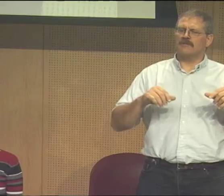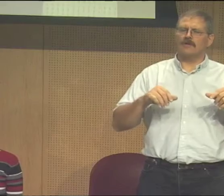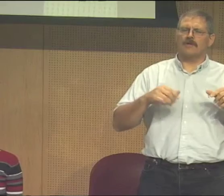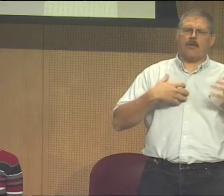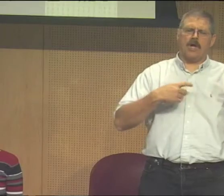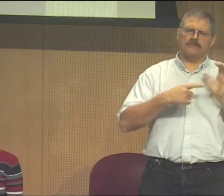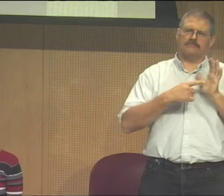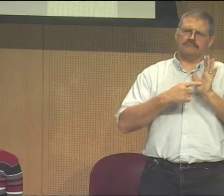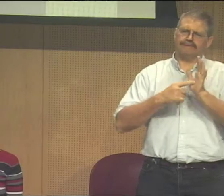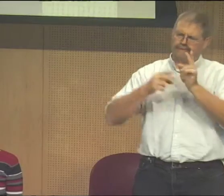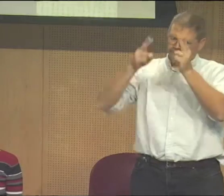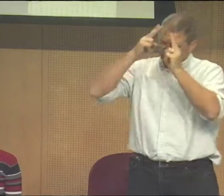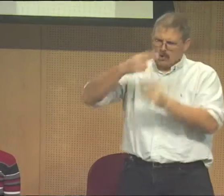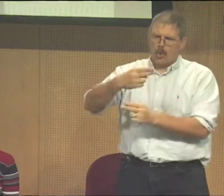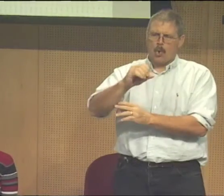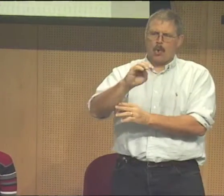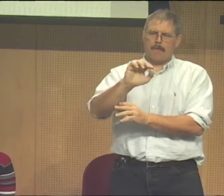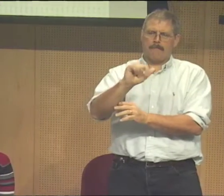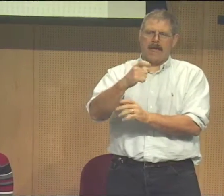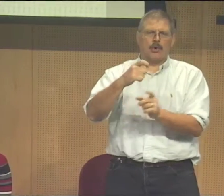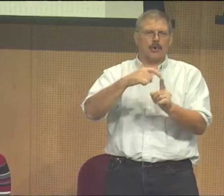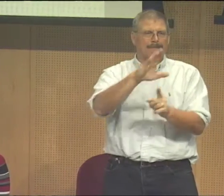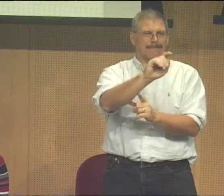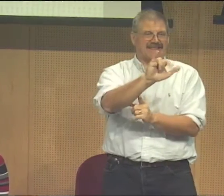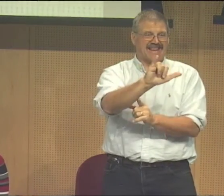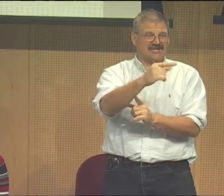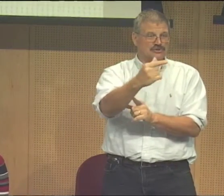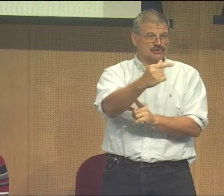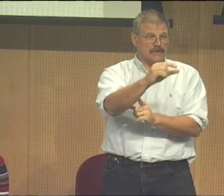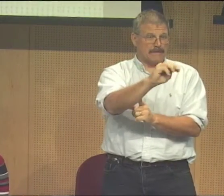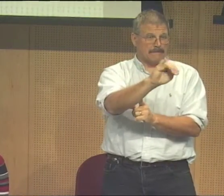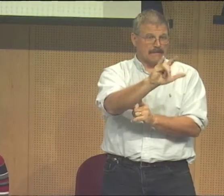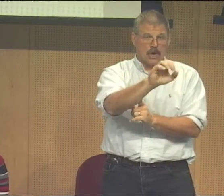Now this one is in homage to Betty G. Miller,